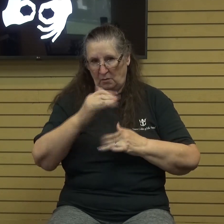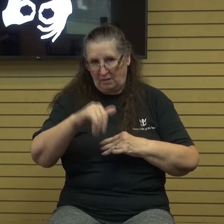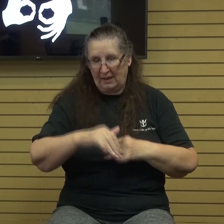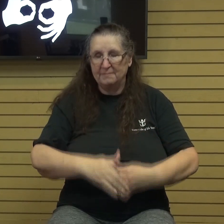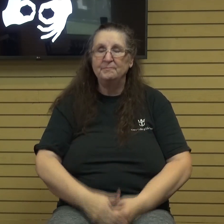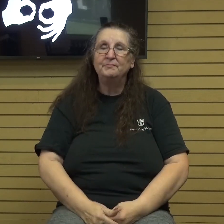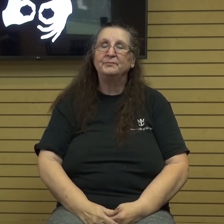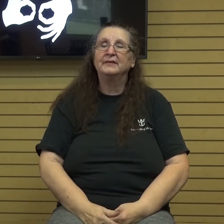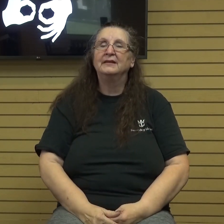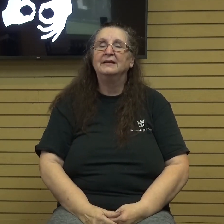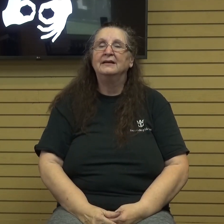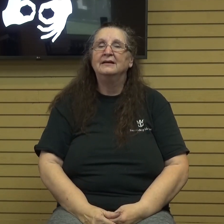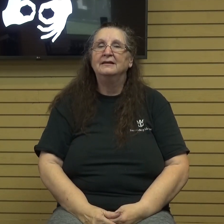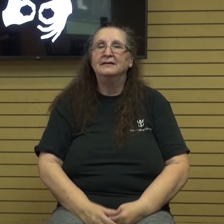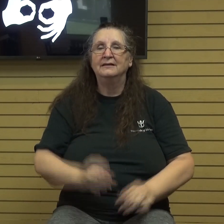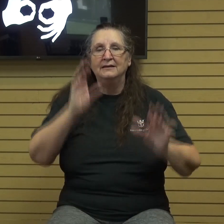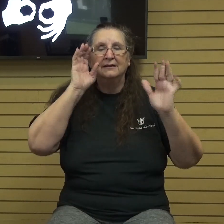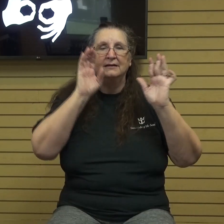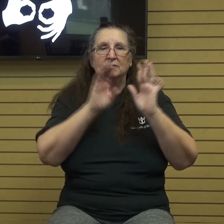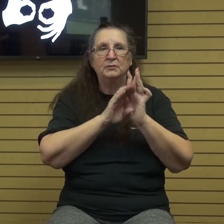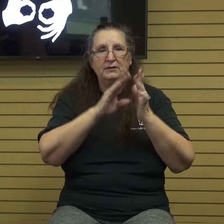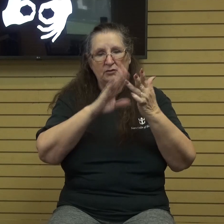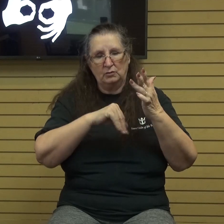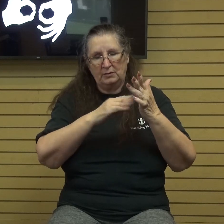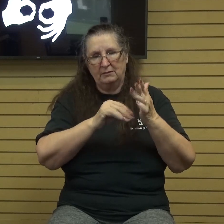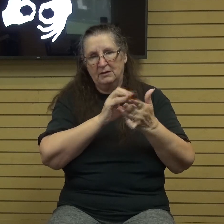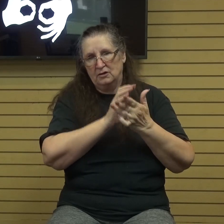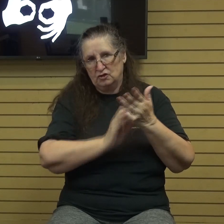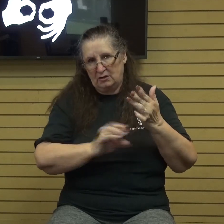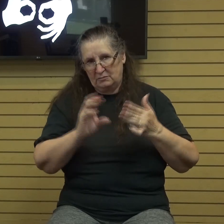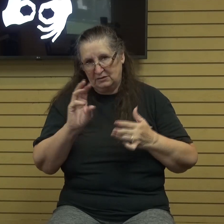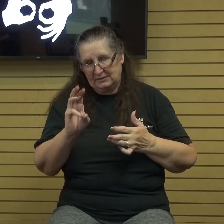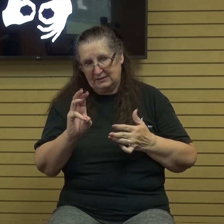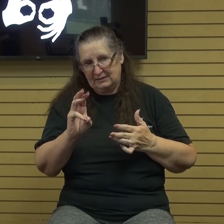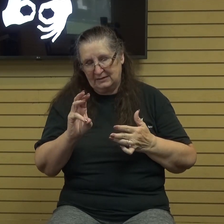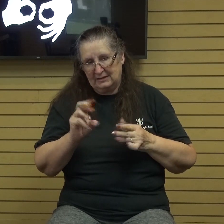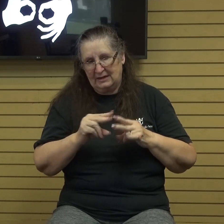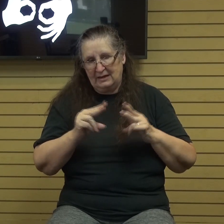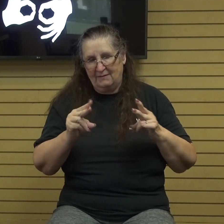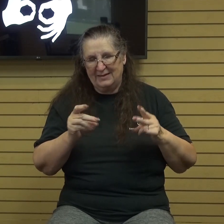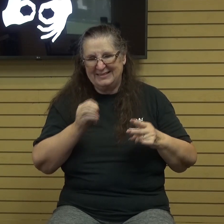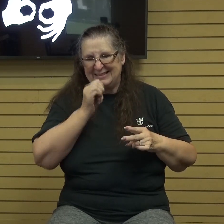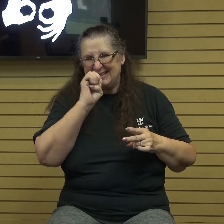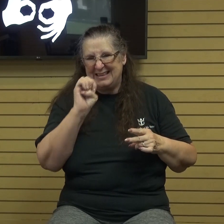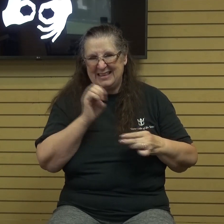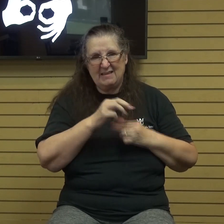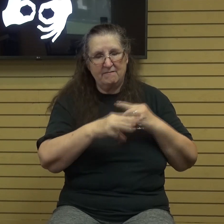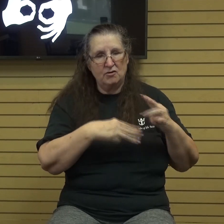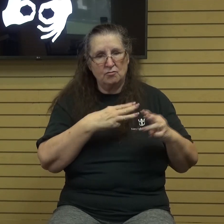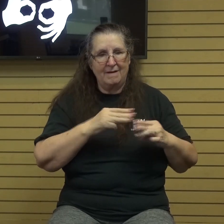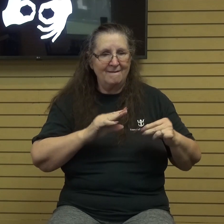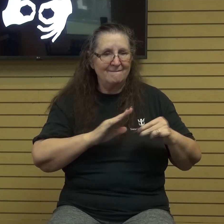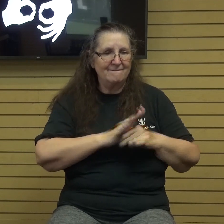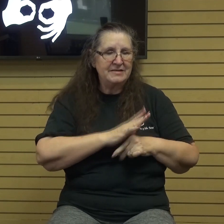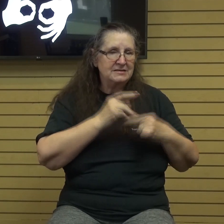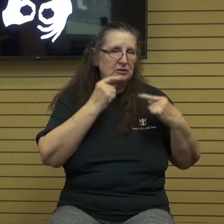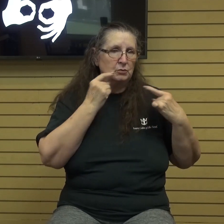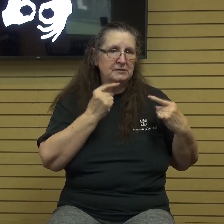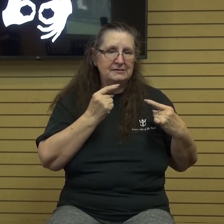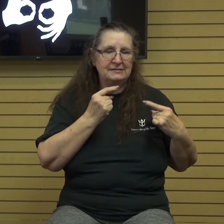So the picture that is painted in chapter 6 is of a very evil world filled with sin. And